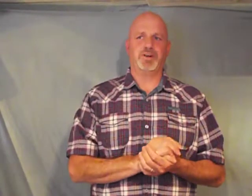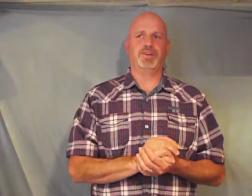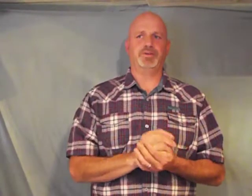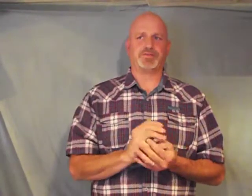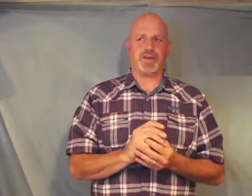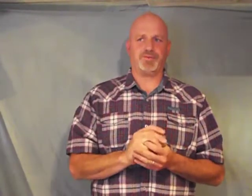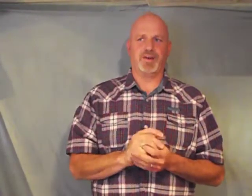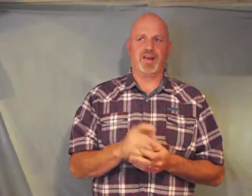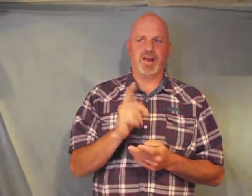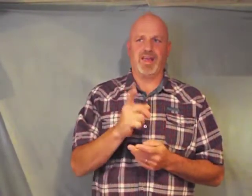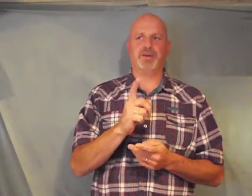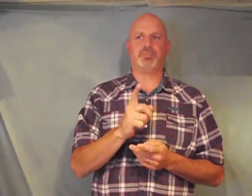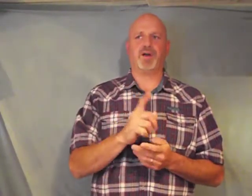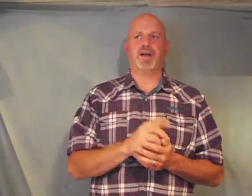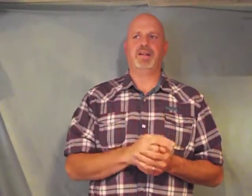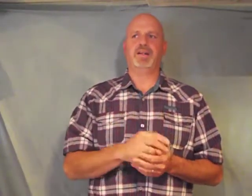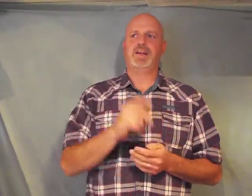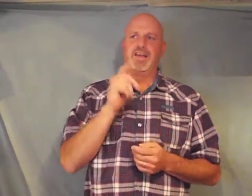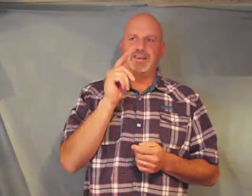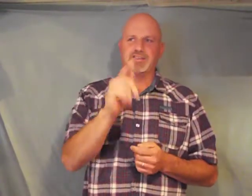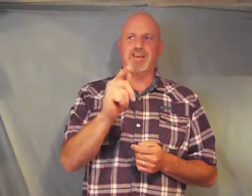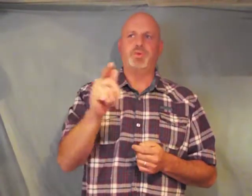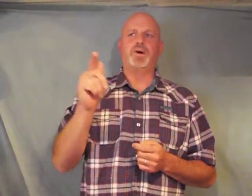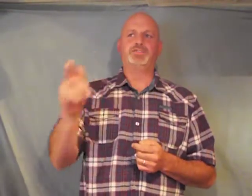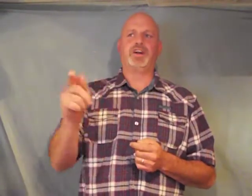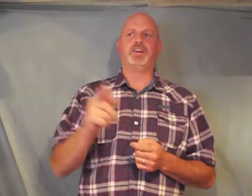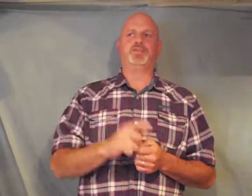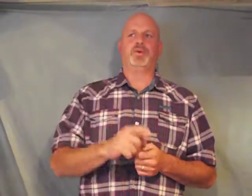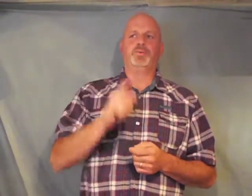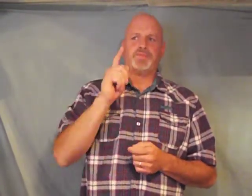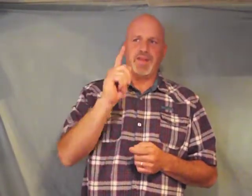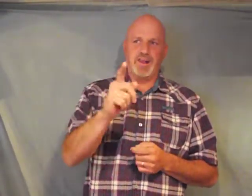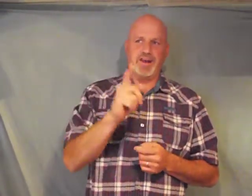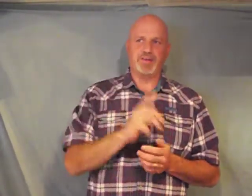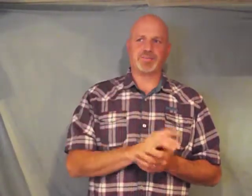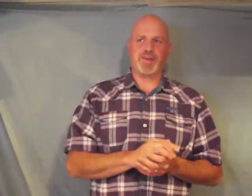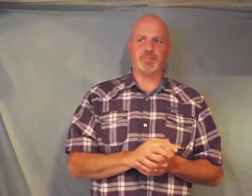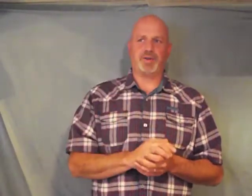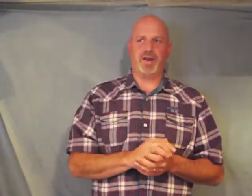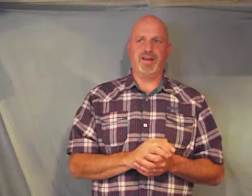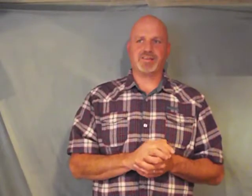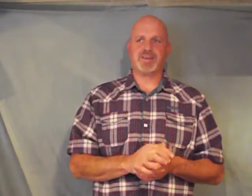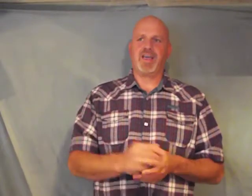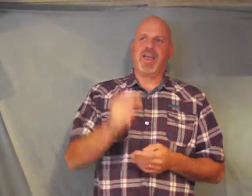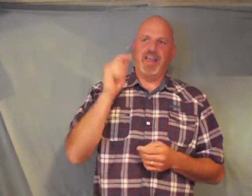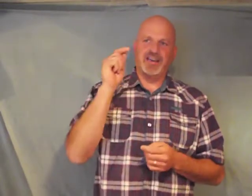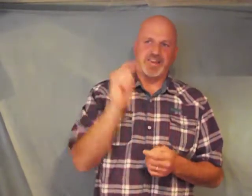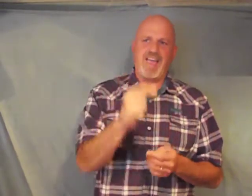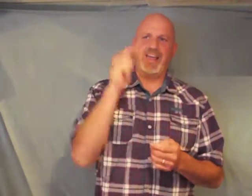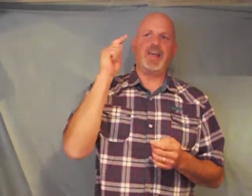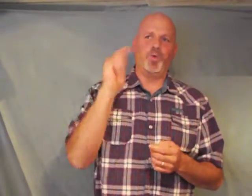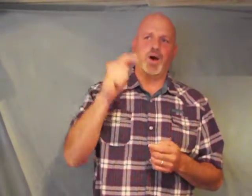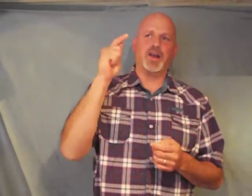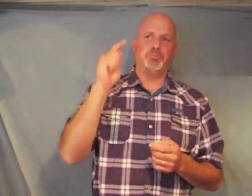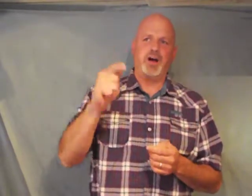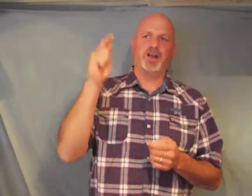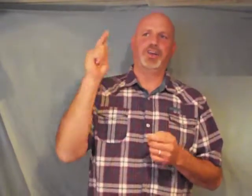you suffering let him pray is anyone cheerful let him sing praise is anyone among you